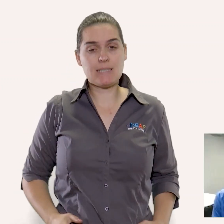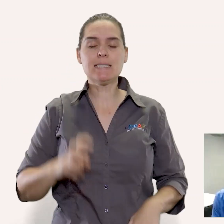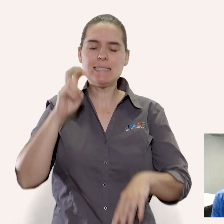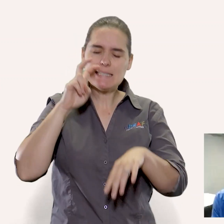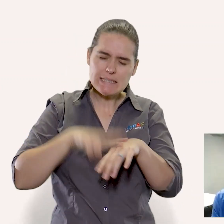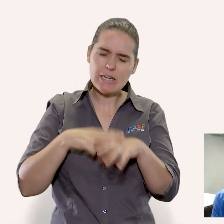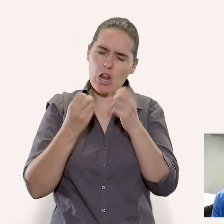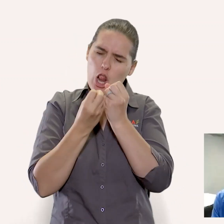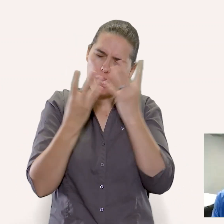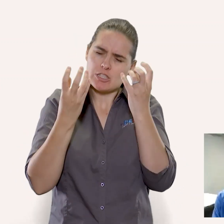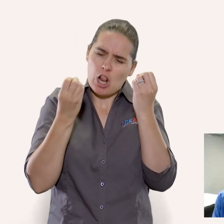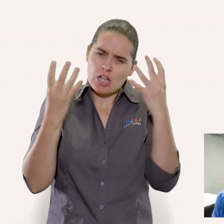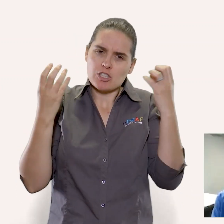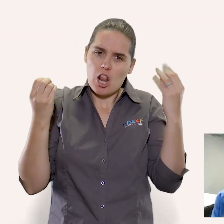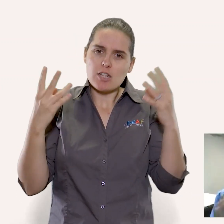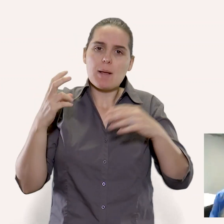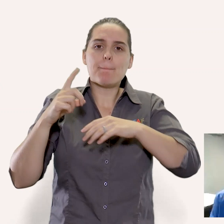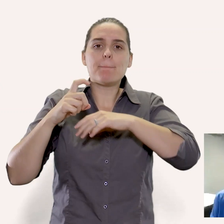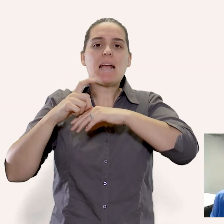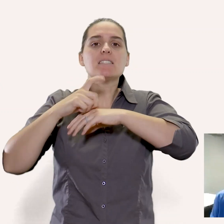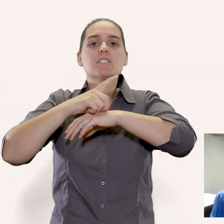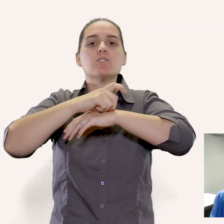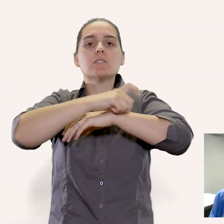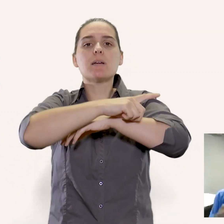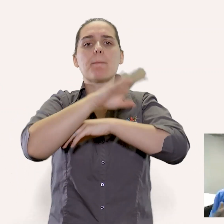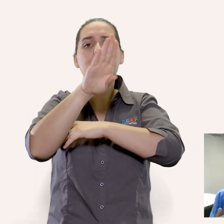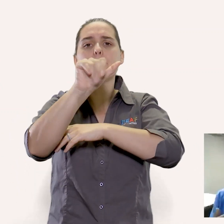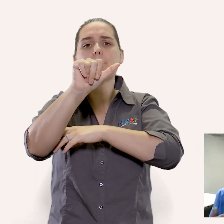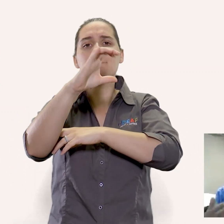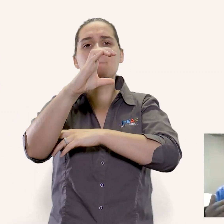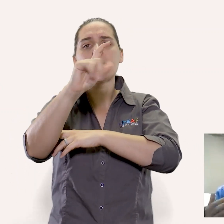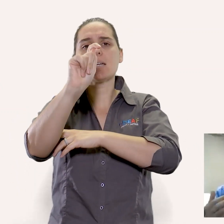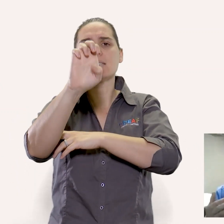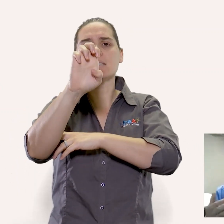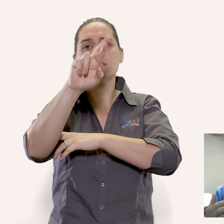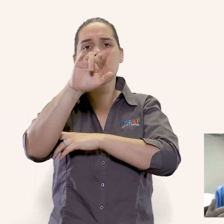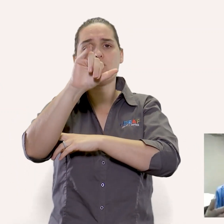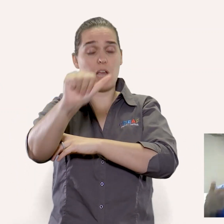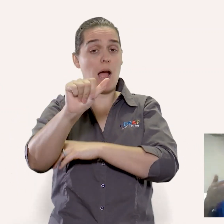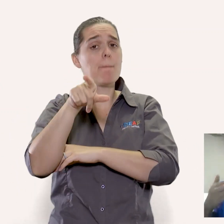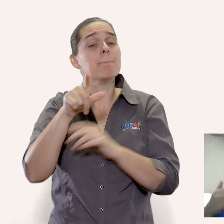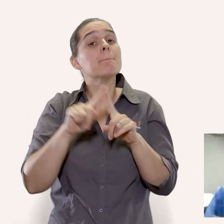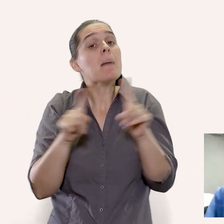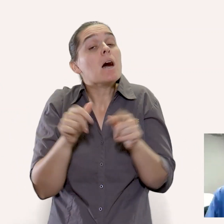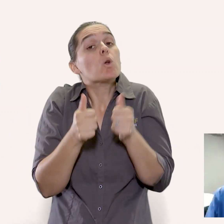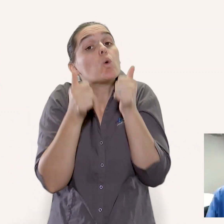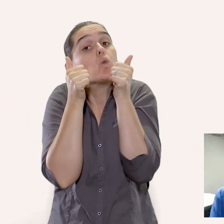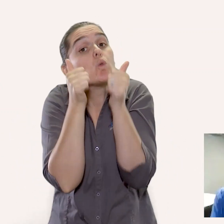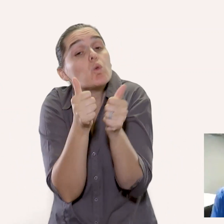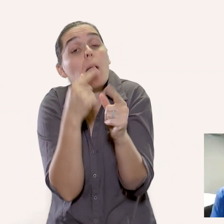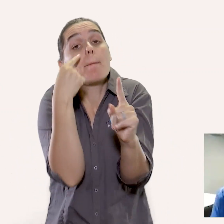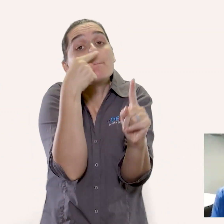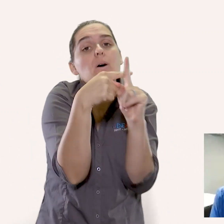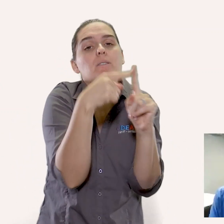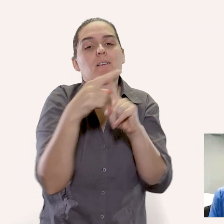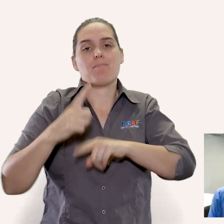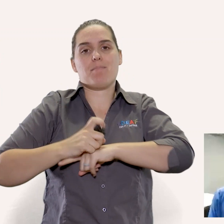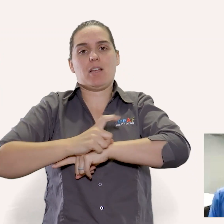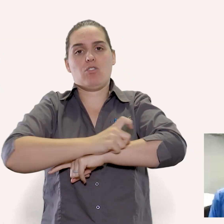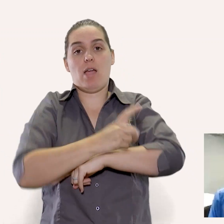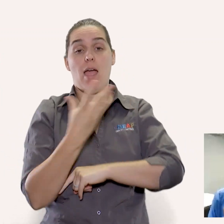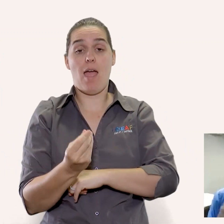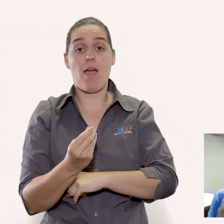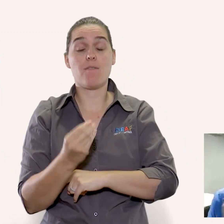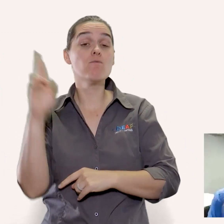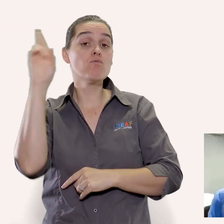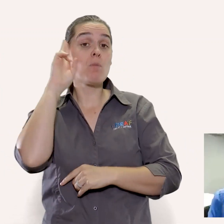10 to 1 by the bacteria that we have on our skins and the bacteria that you bacteria that you have inside your intestine now this is